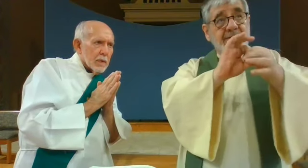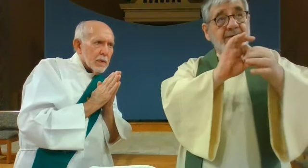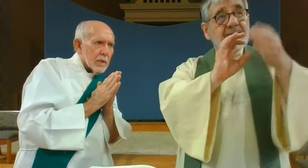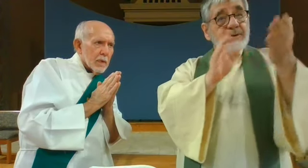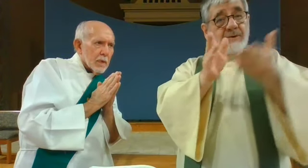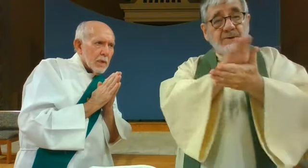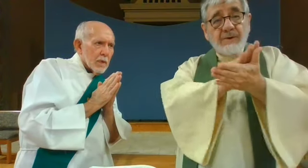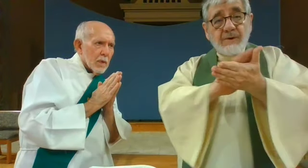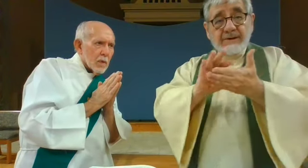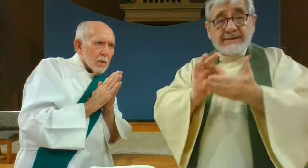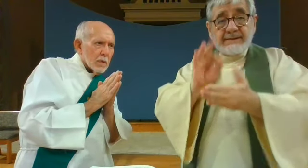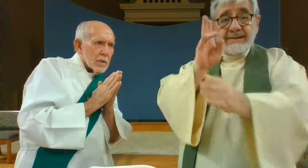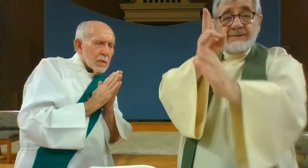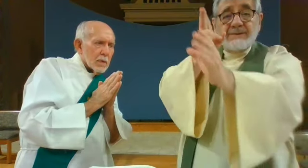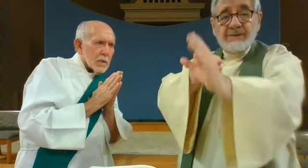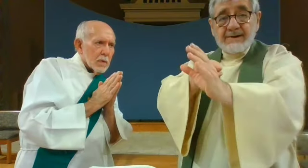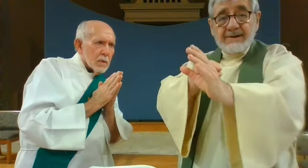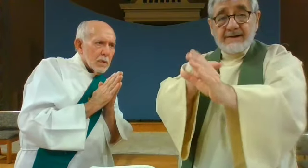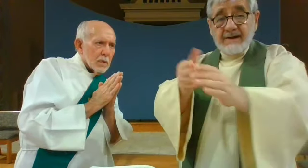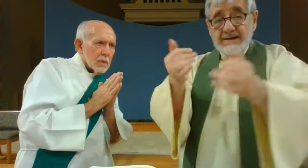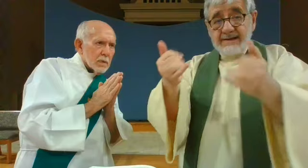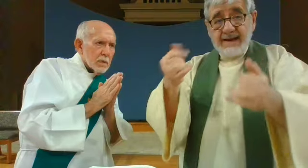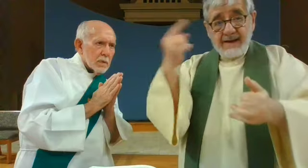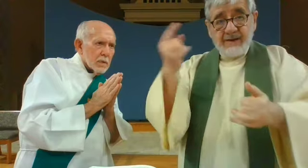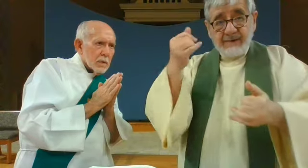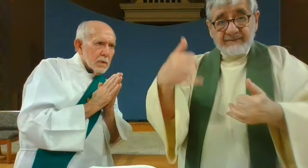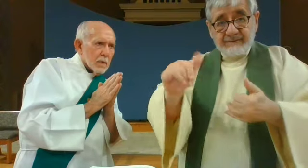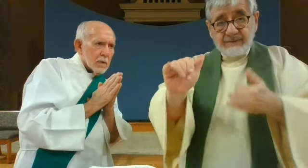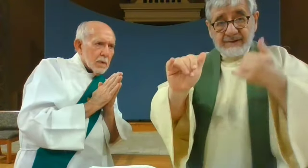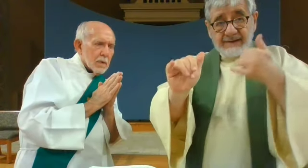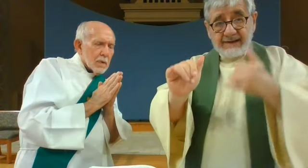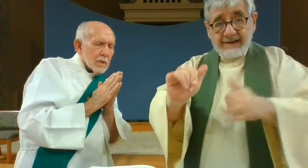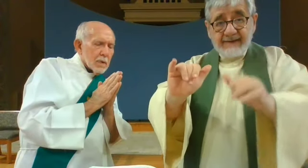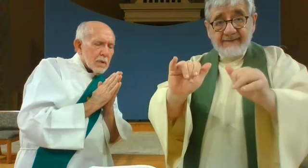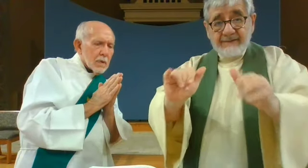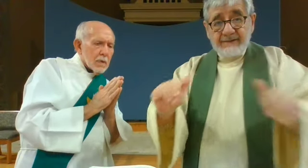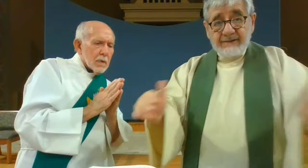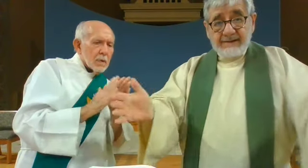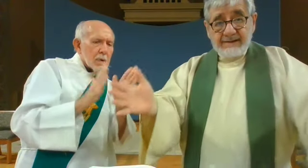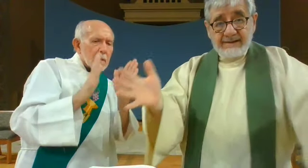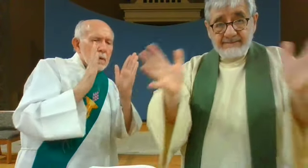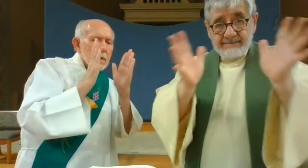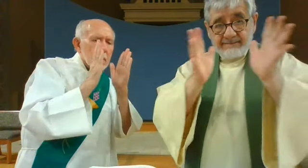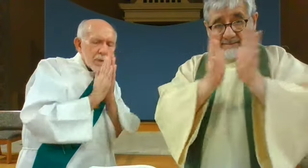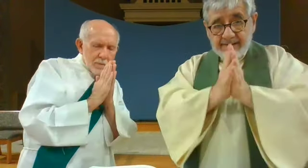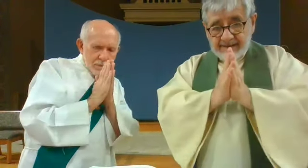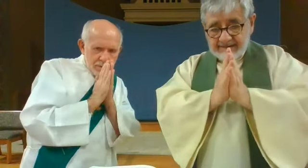you in the unity in the Holy Spirit God forever and ever amen